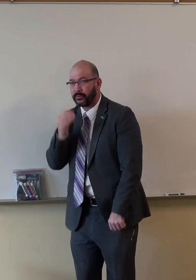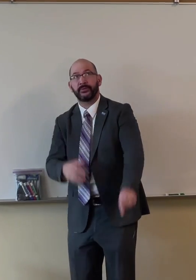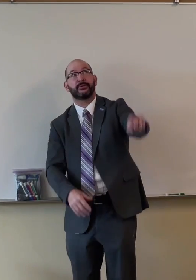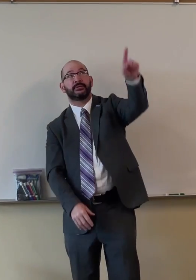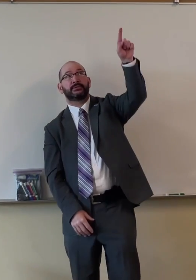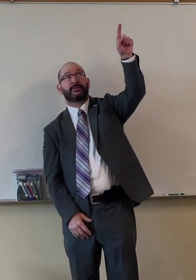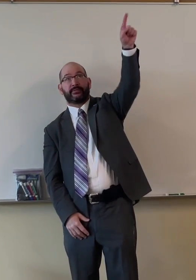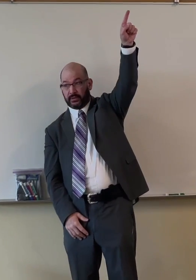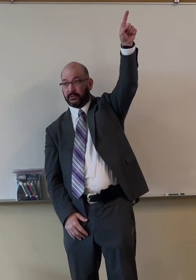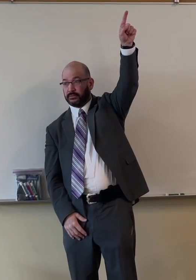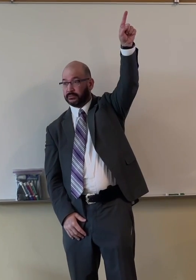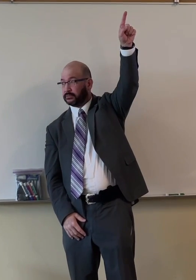Our home is in heaven.